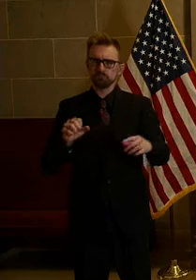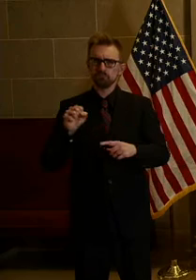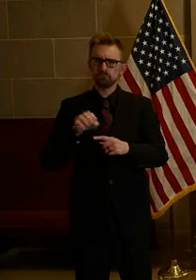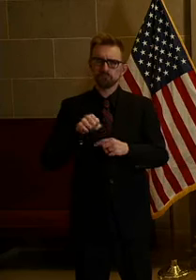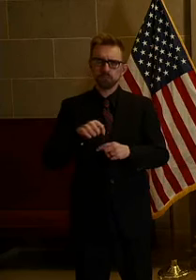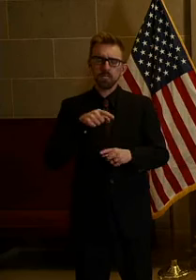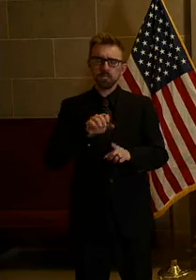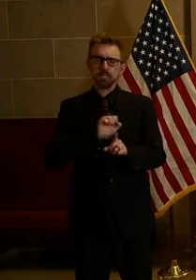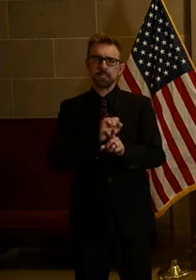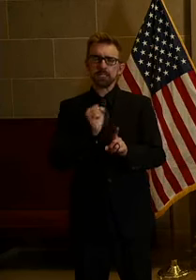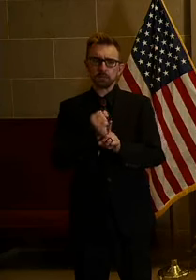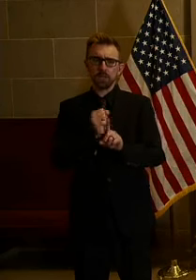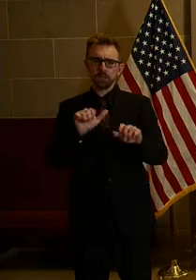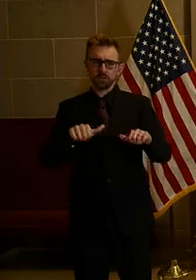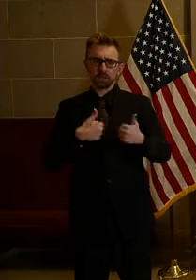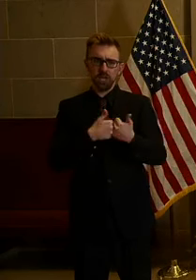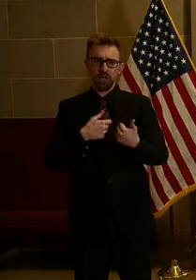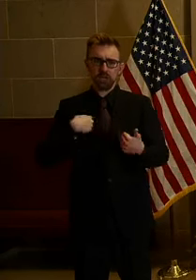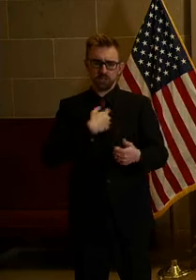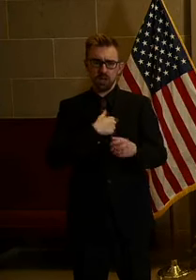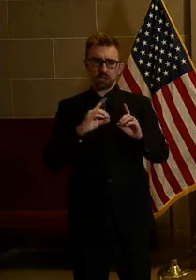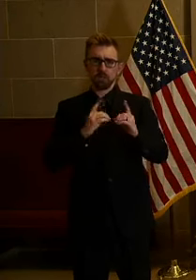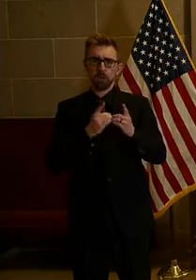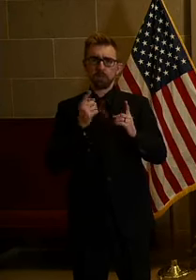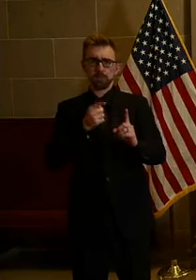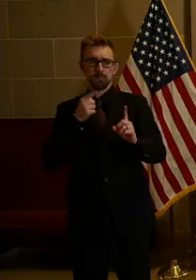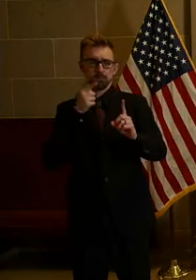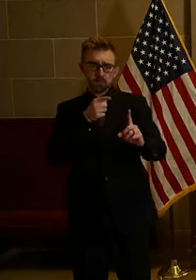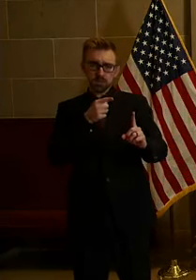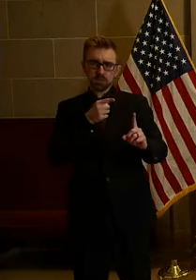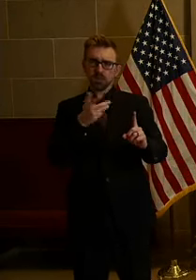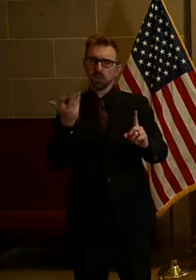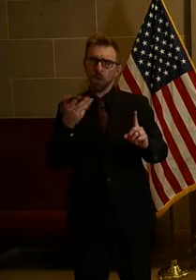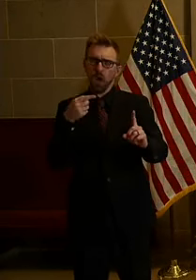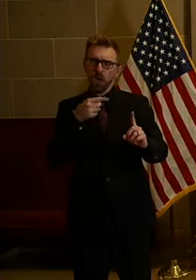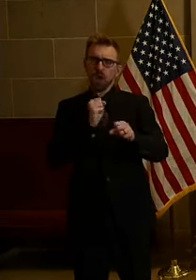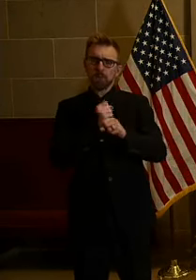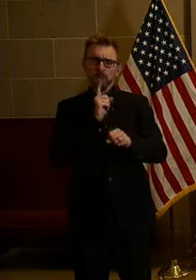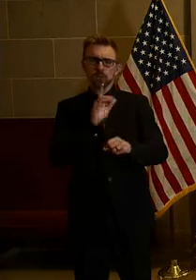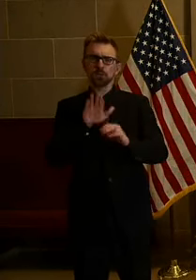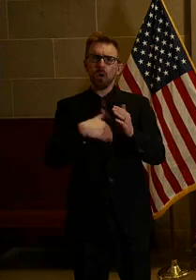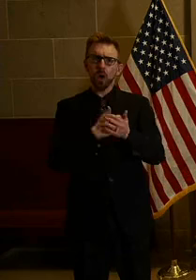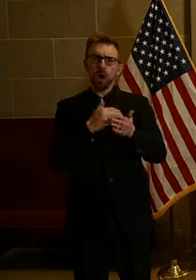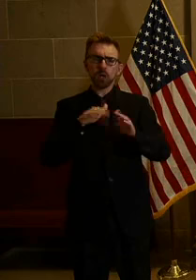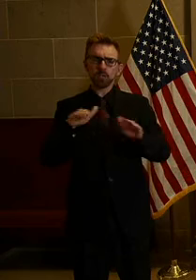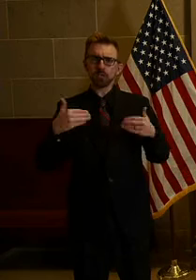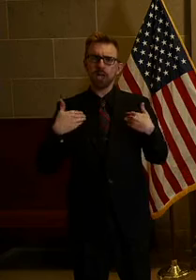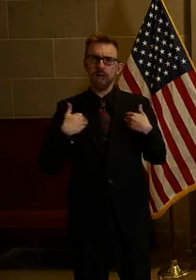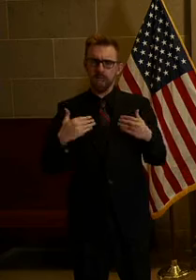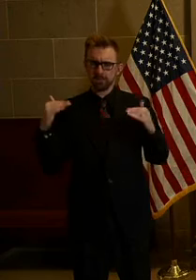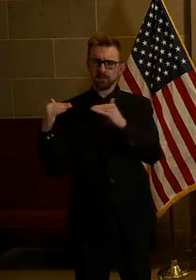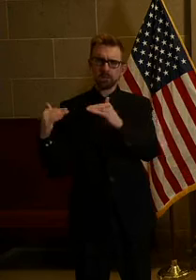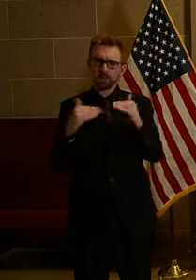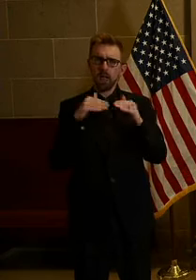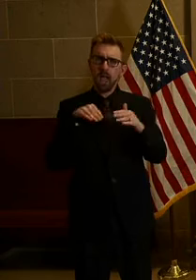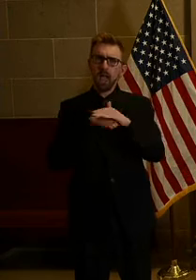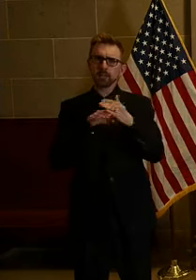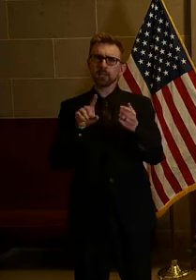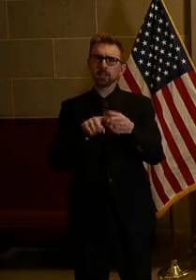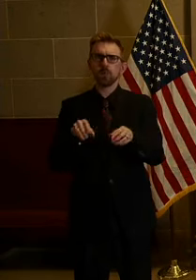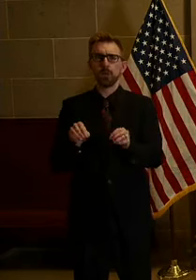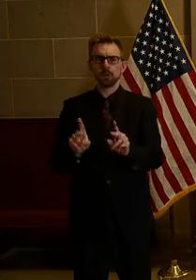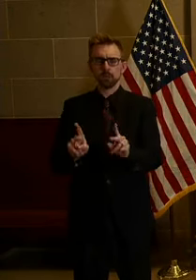situation challenges the department's main mission of ensuring that all Missouri children have equitable access to opportunity.